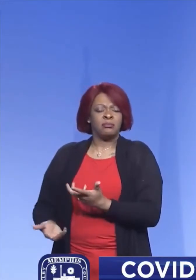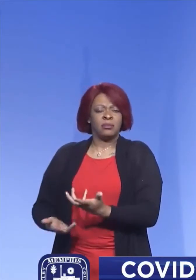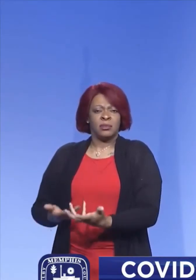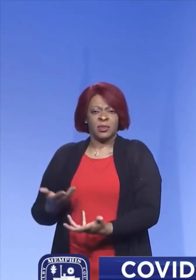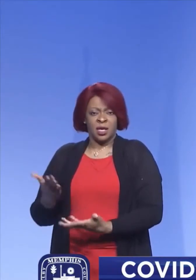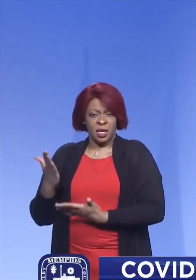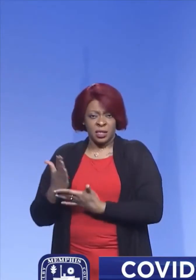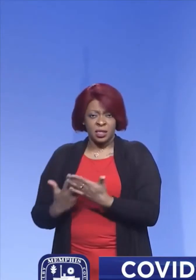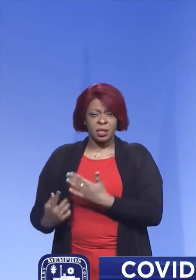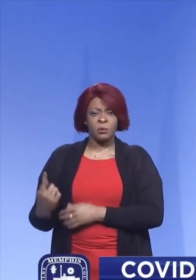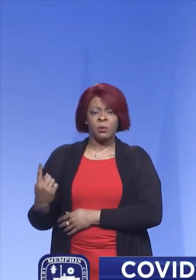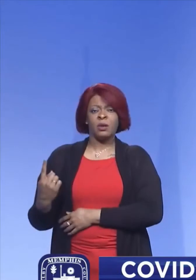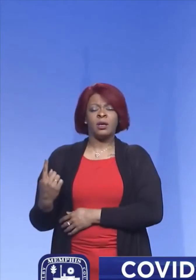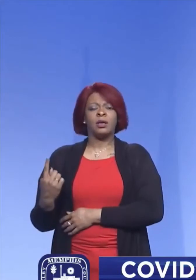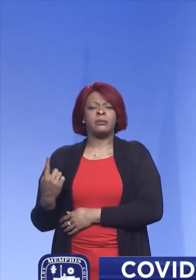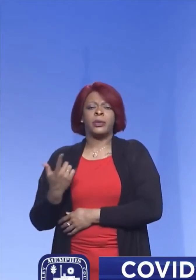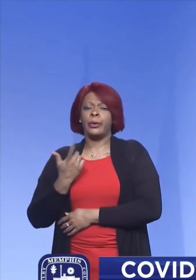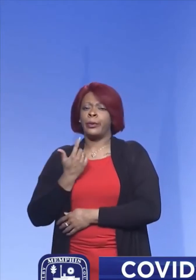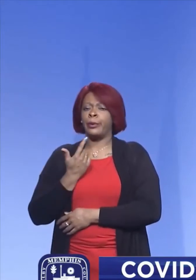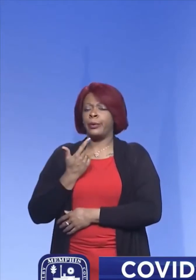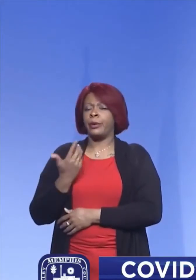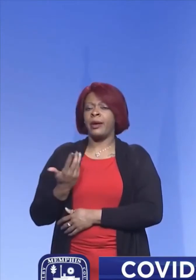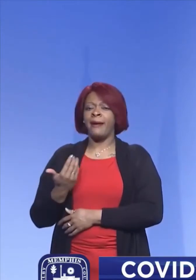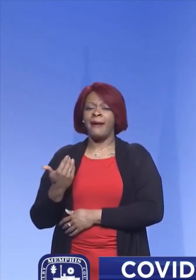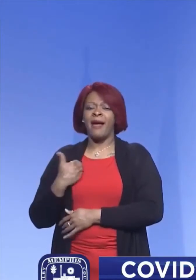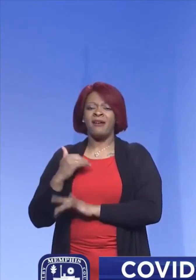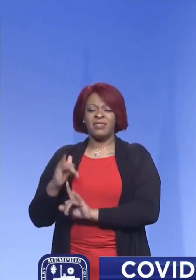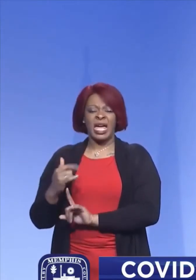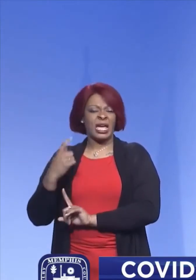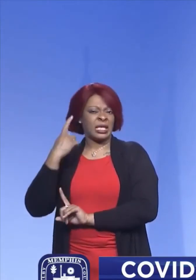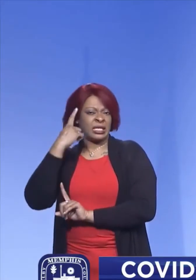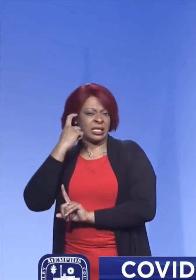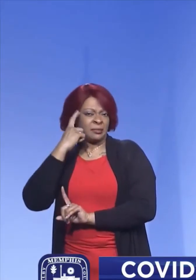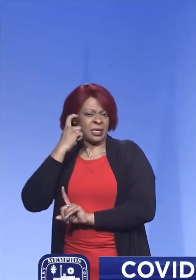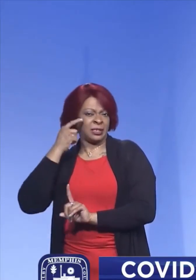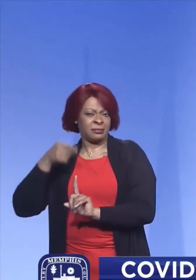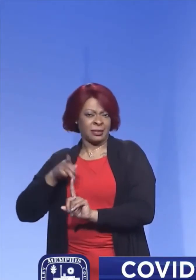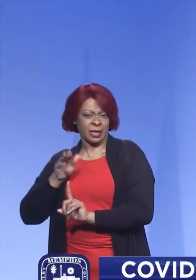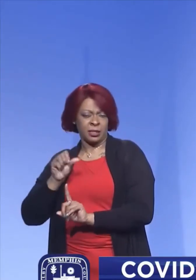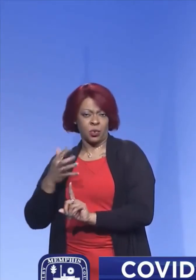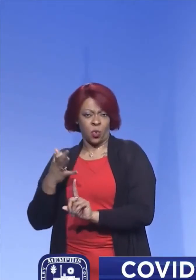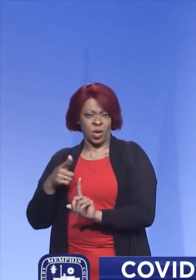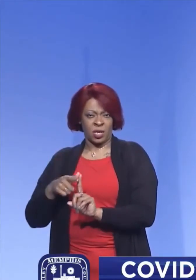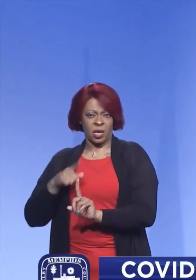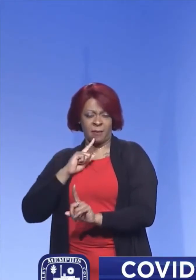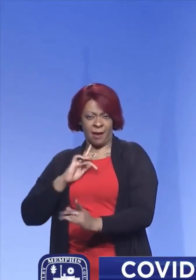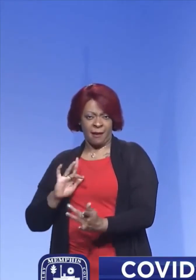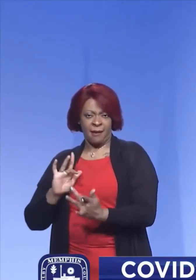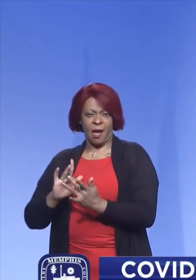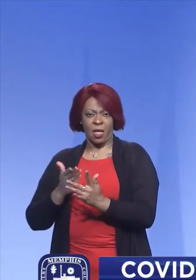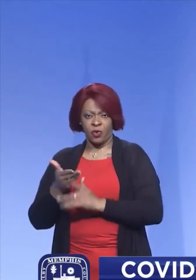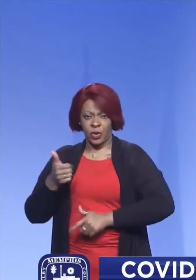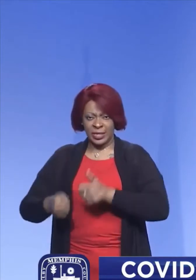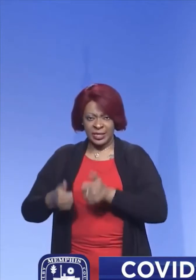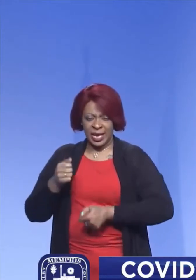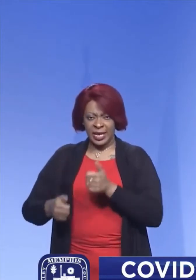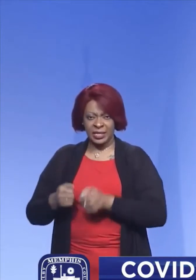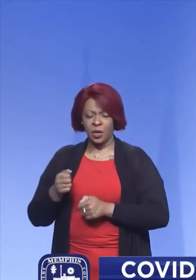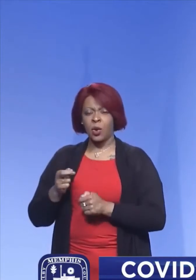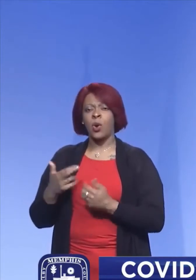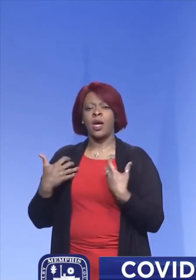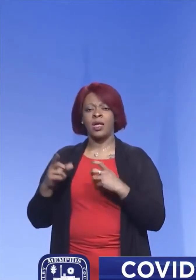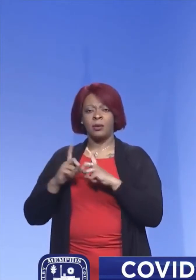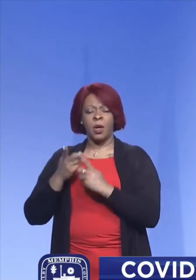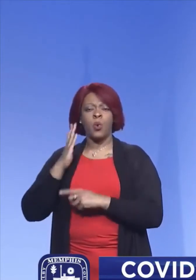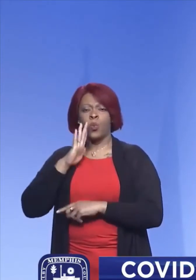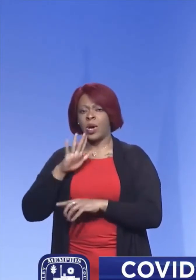would somebody who has a suspicious case, would you want them to be contacted via text, is that, is the health department